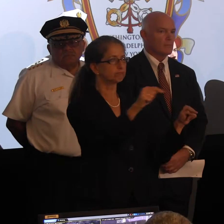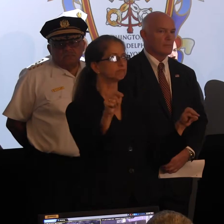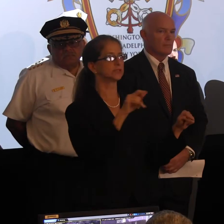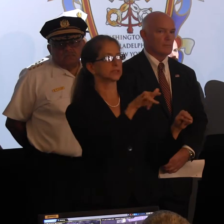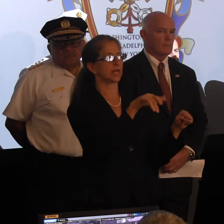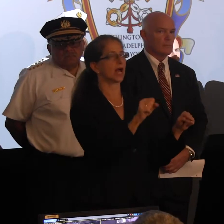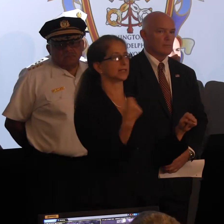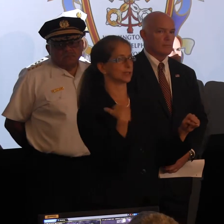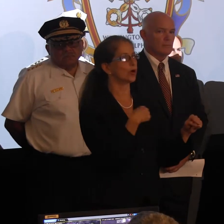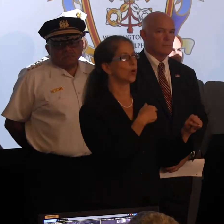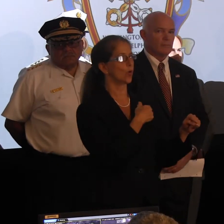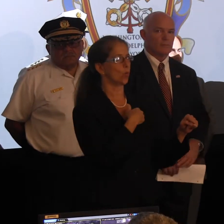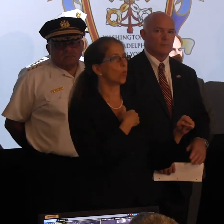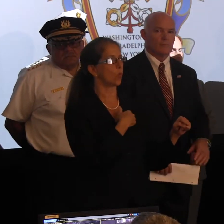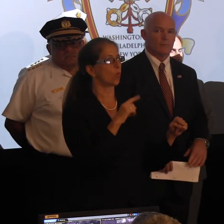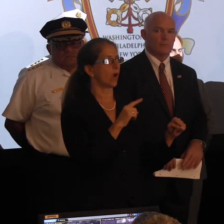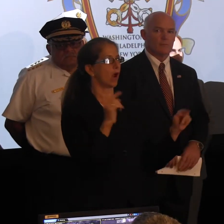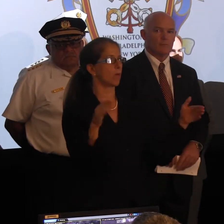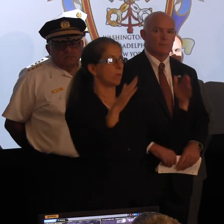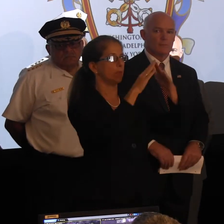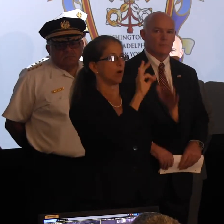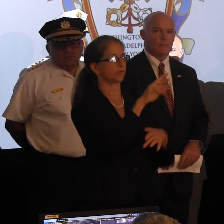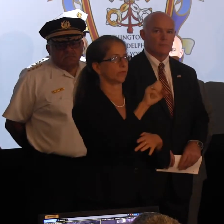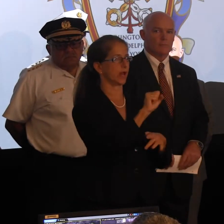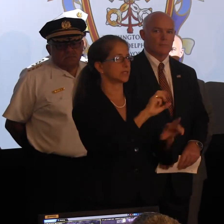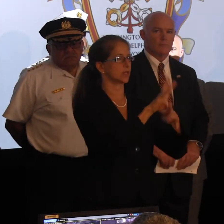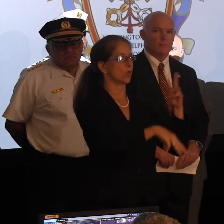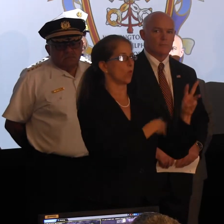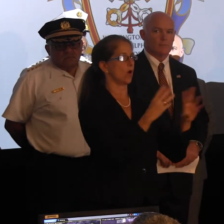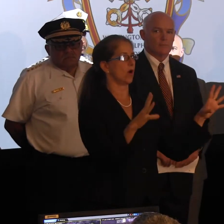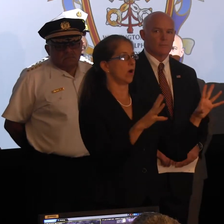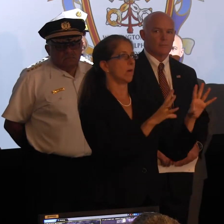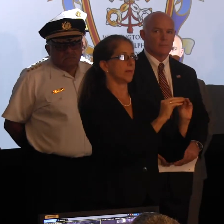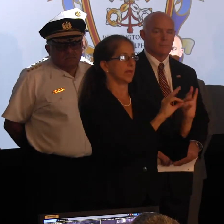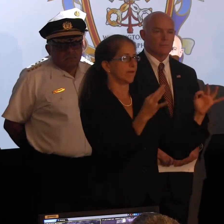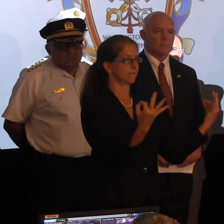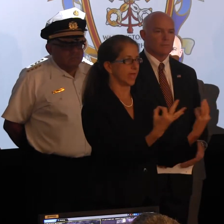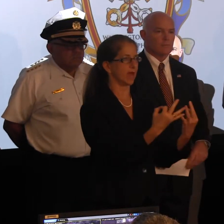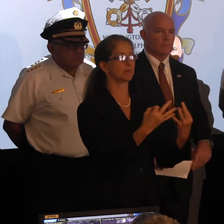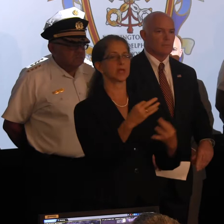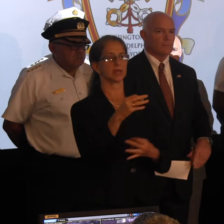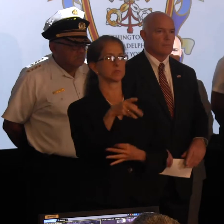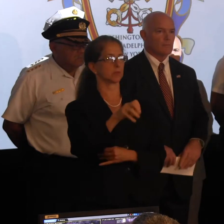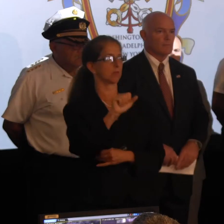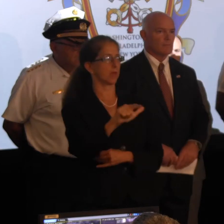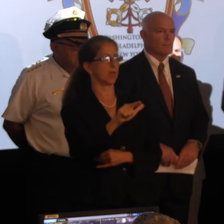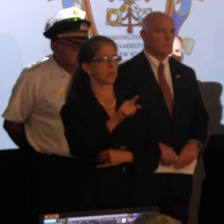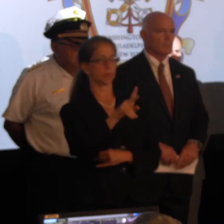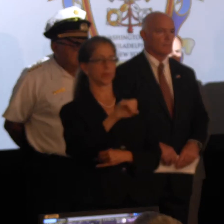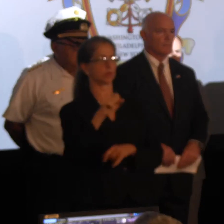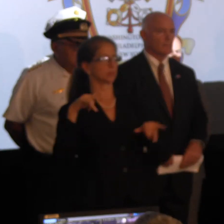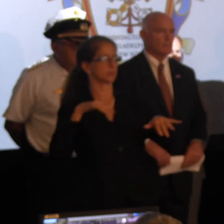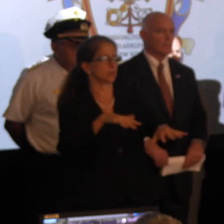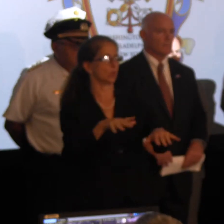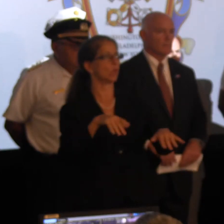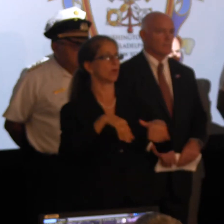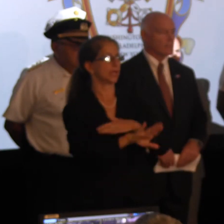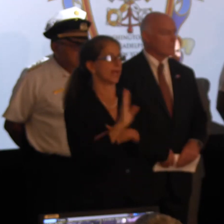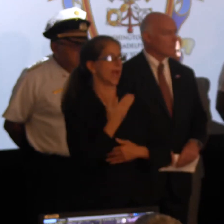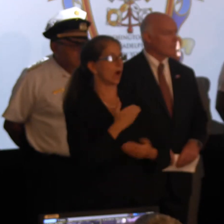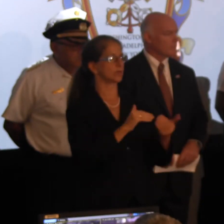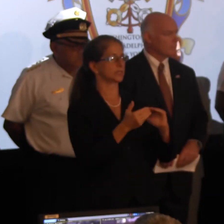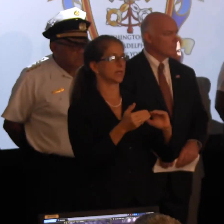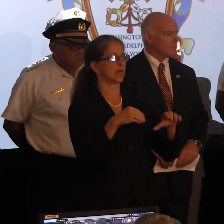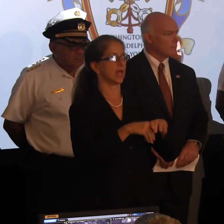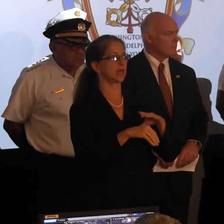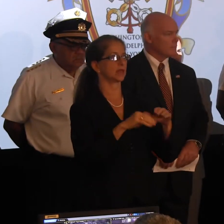where Pope Francis, the World Meeting of Families and the Papal Pilgrims will be in our city, the Basilica